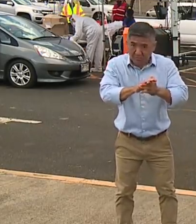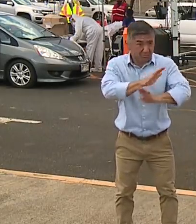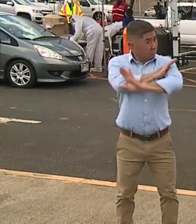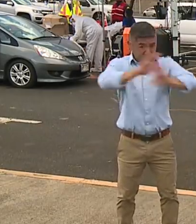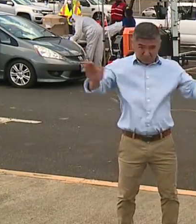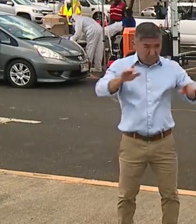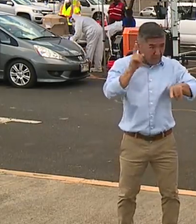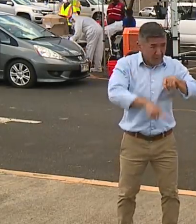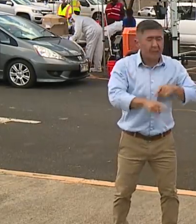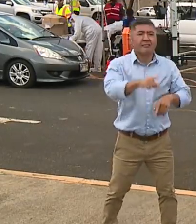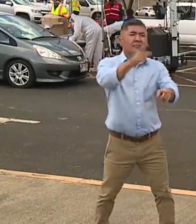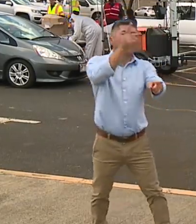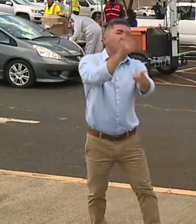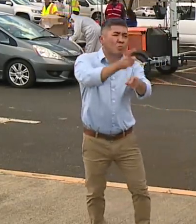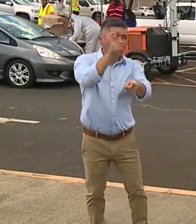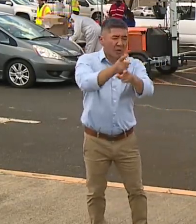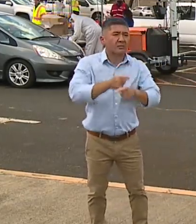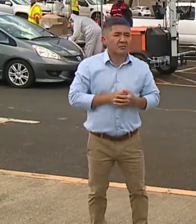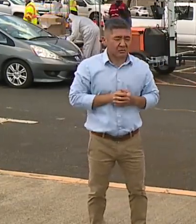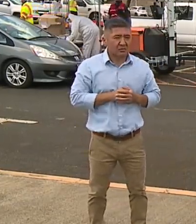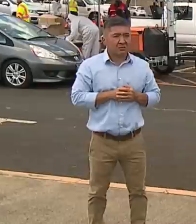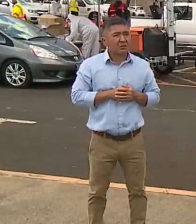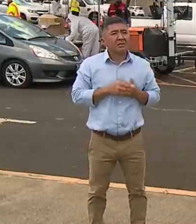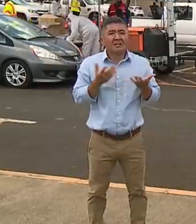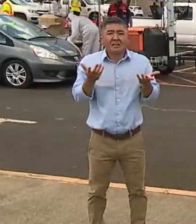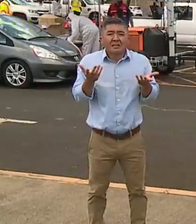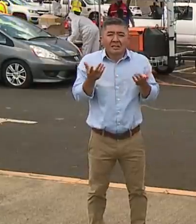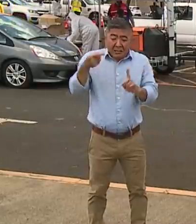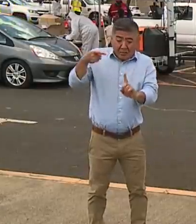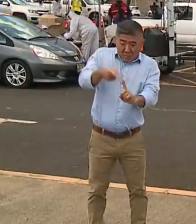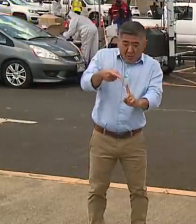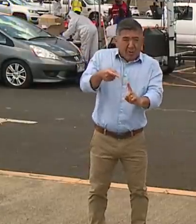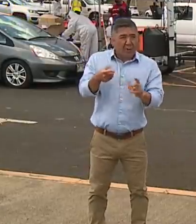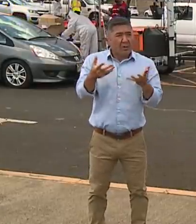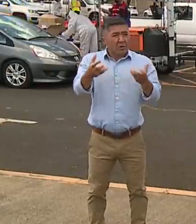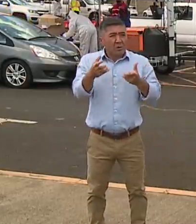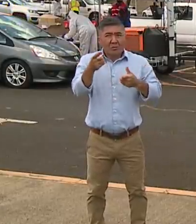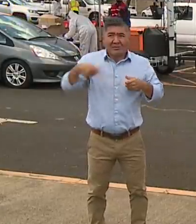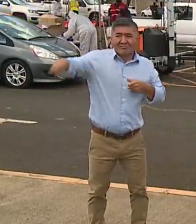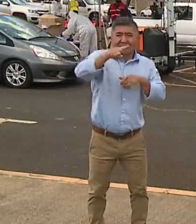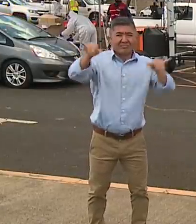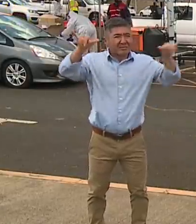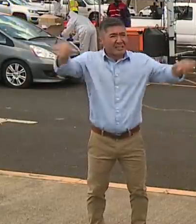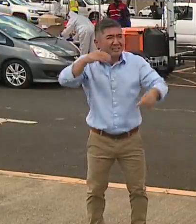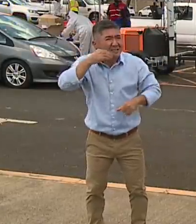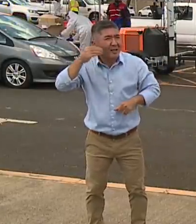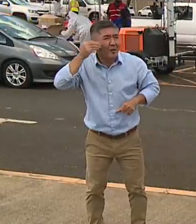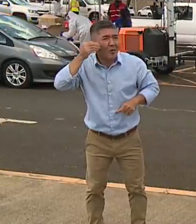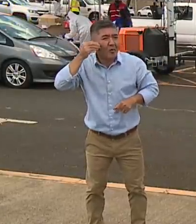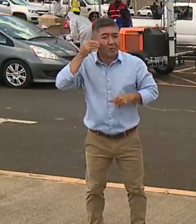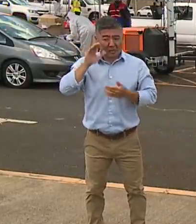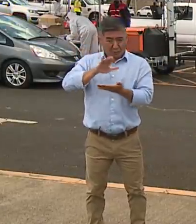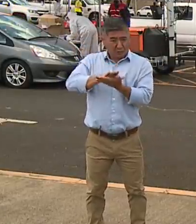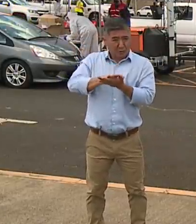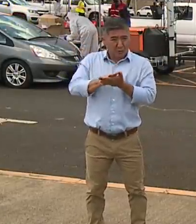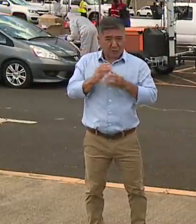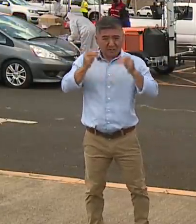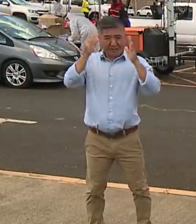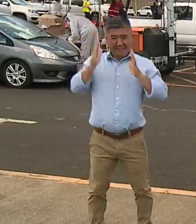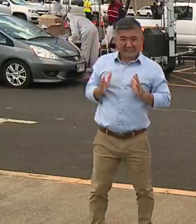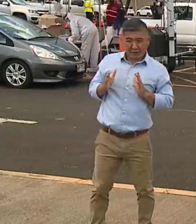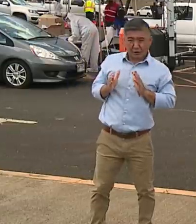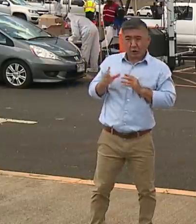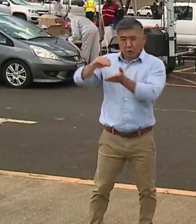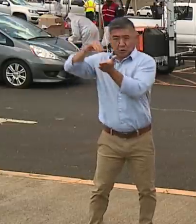So that is correct. We really want people to stay at home, work at home, do distance learning from home and not being on